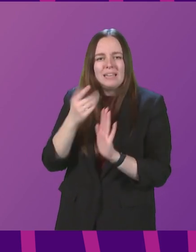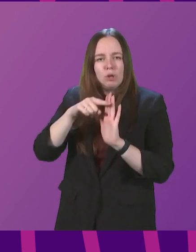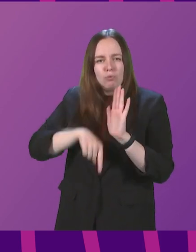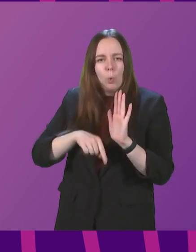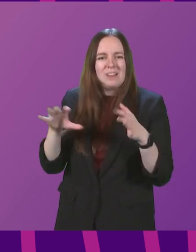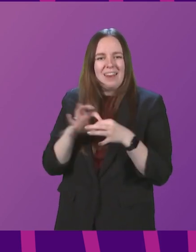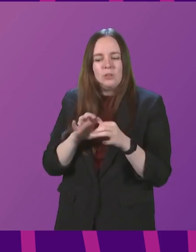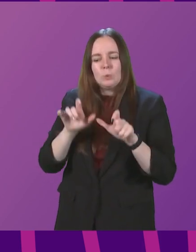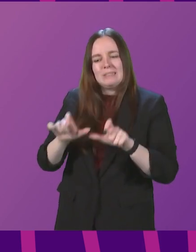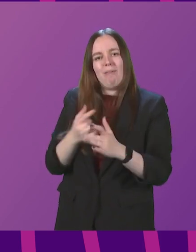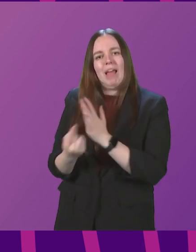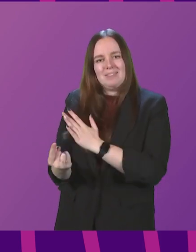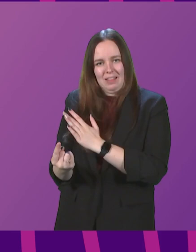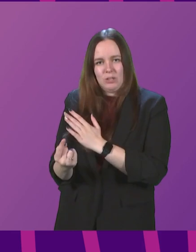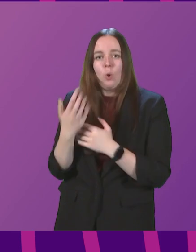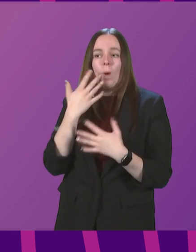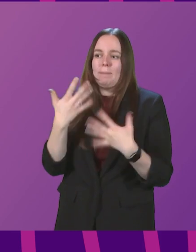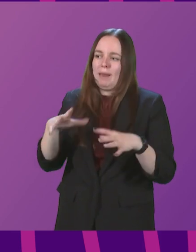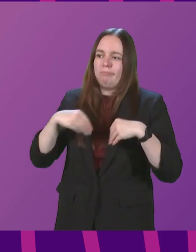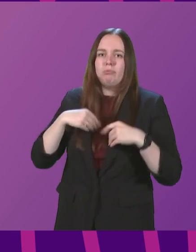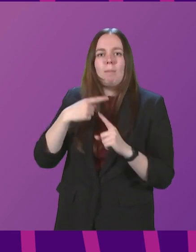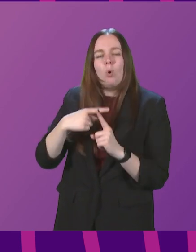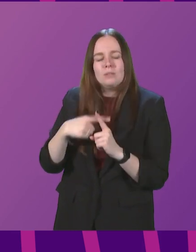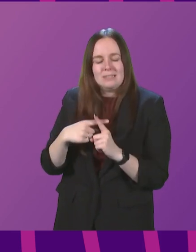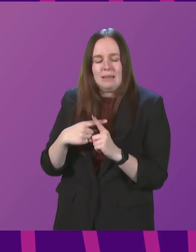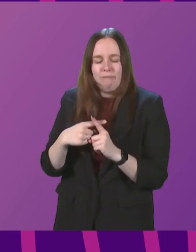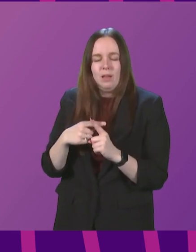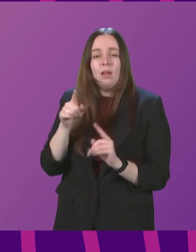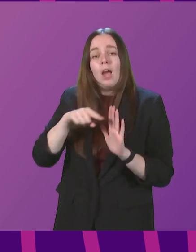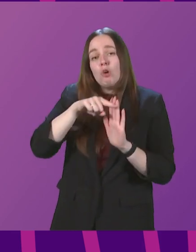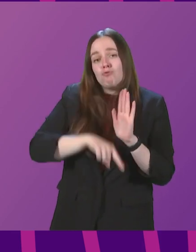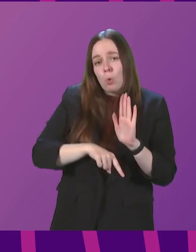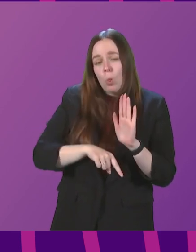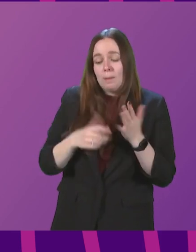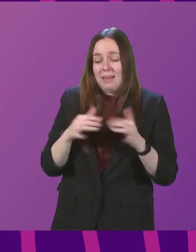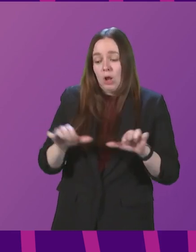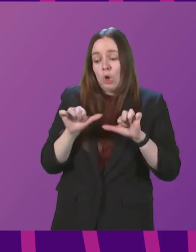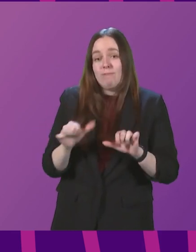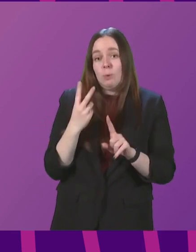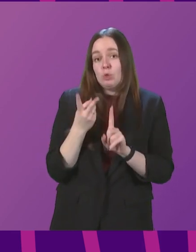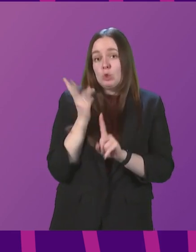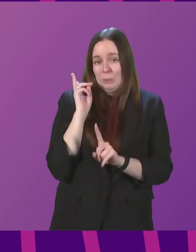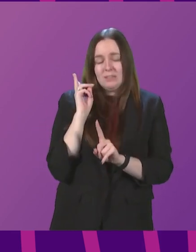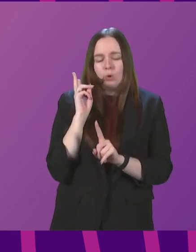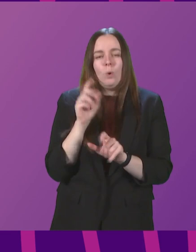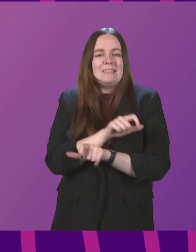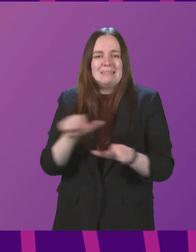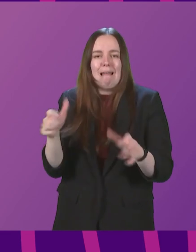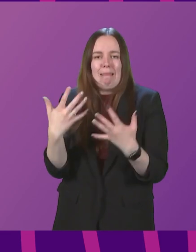-isolation after a positive COVID test. These rules, confirmed two weeks ago, remain in place.